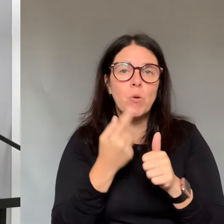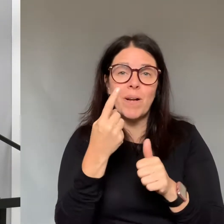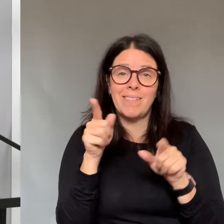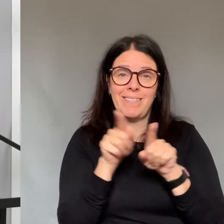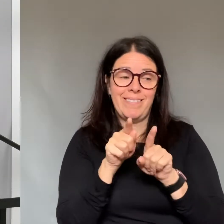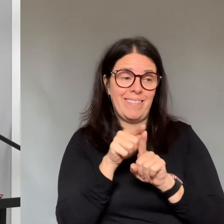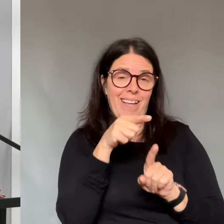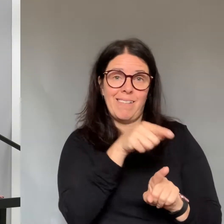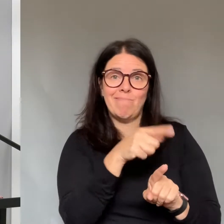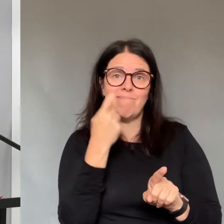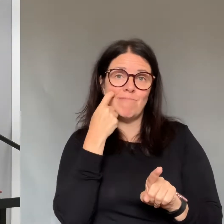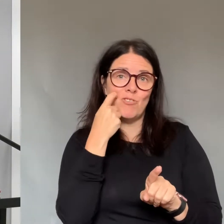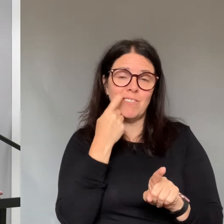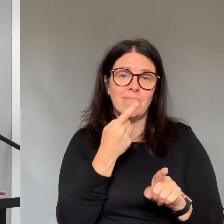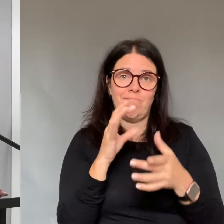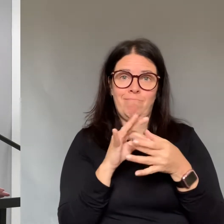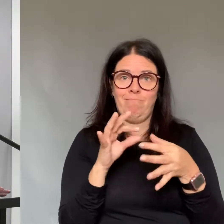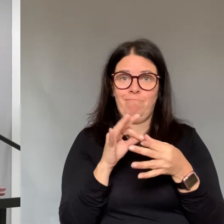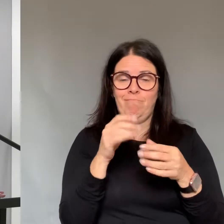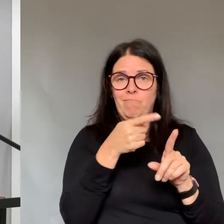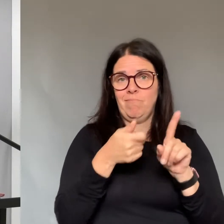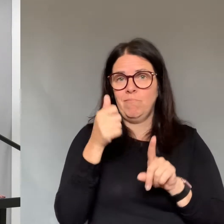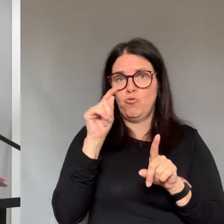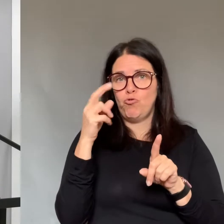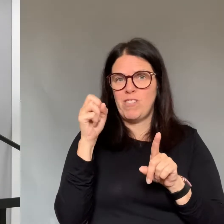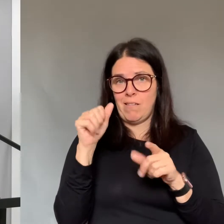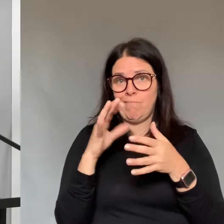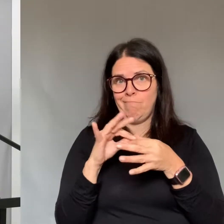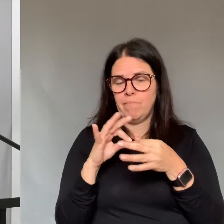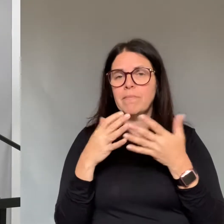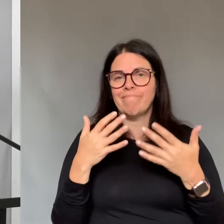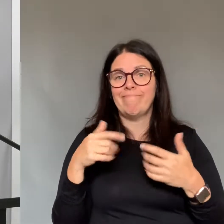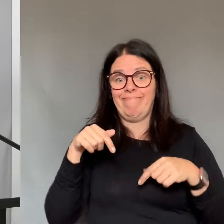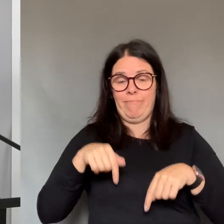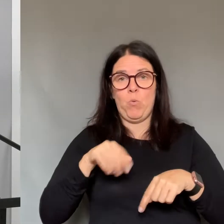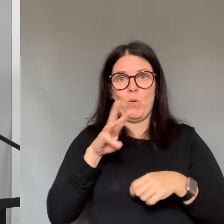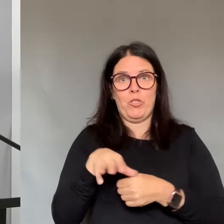Ahmed our medical officer of health for further updates regarding COVID-19.